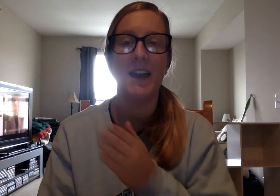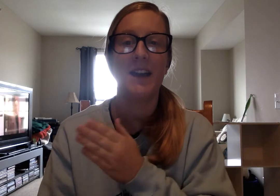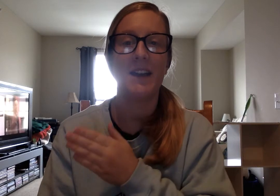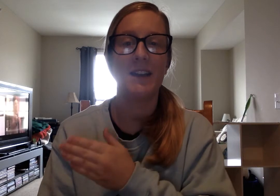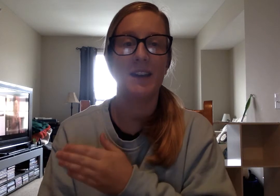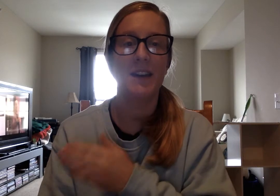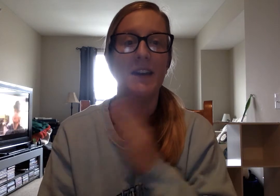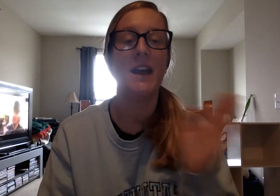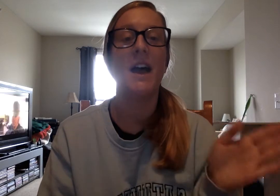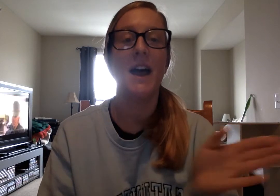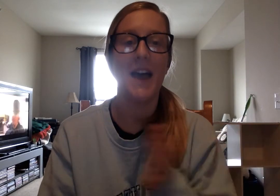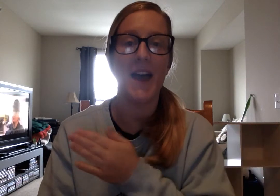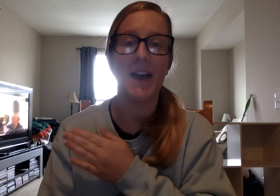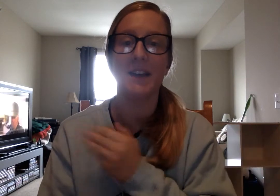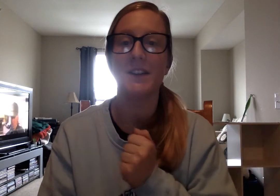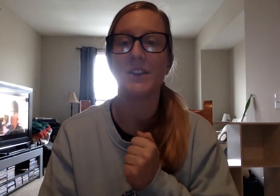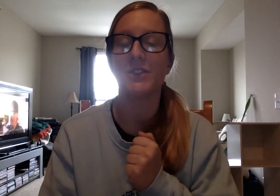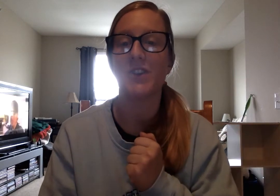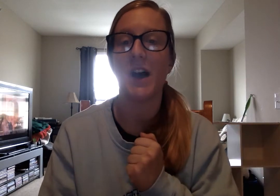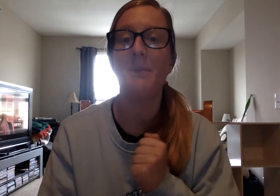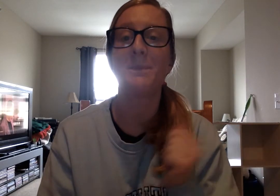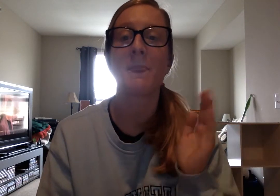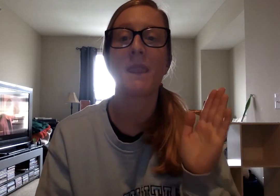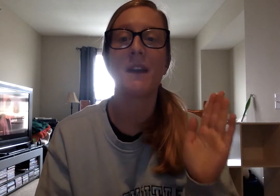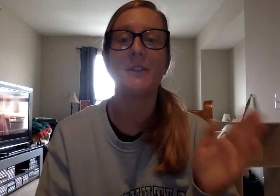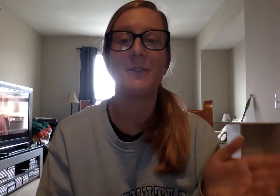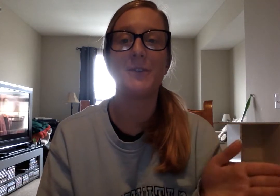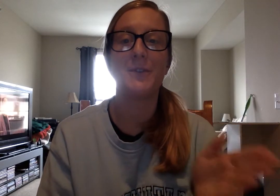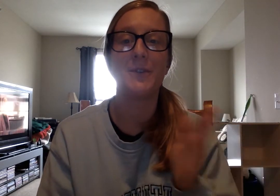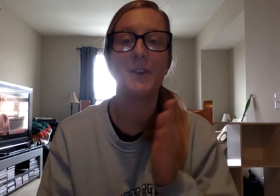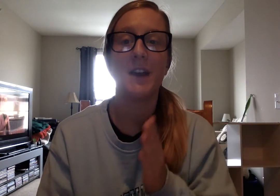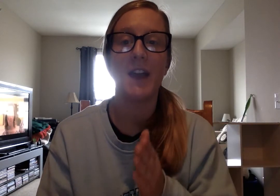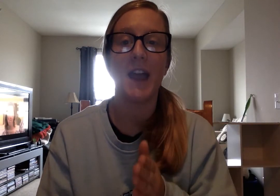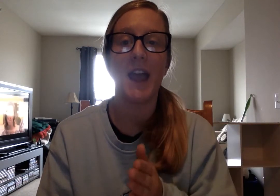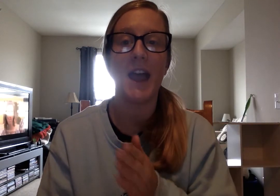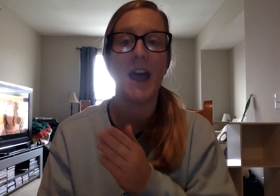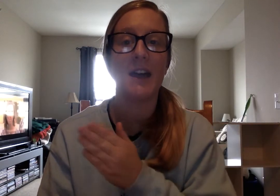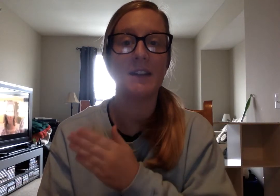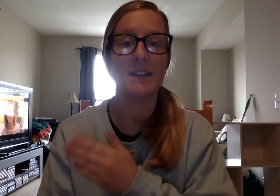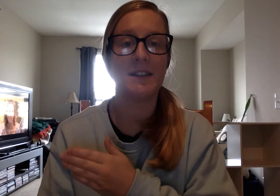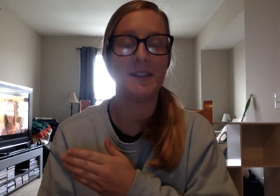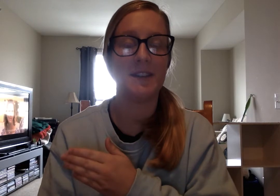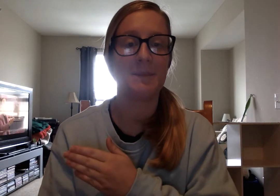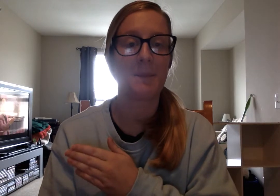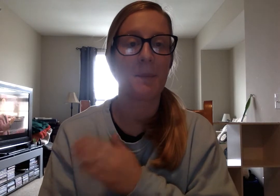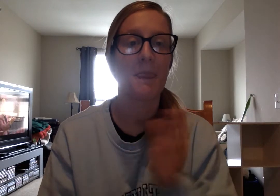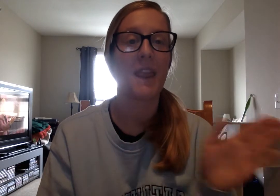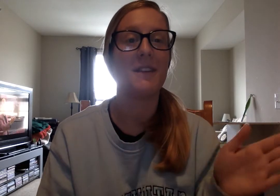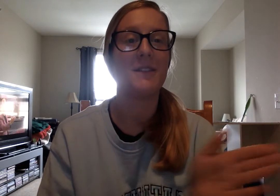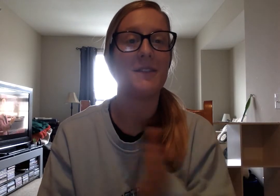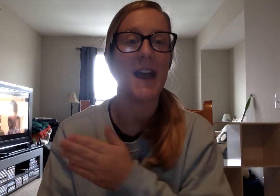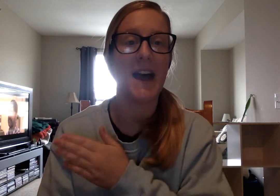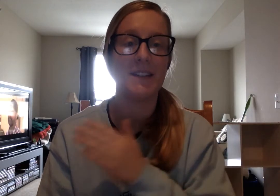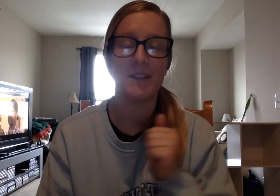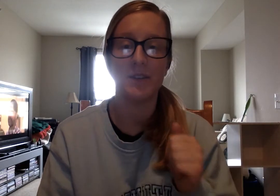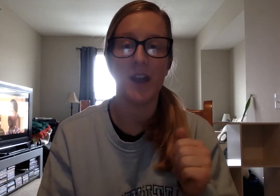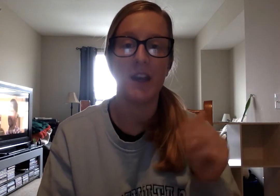-n. Hen. Good job. F-a-t. Fat. Ready?